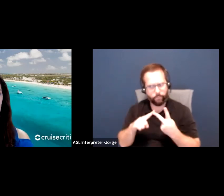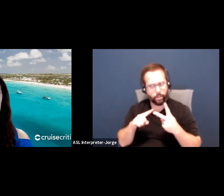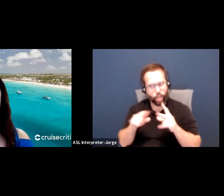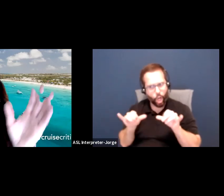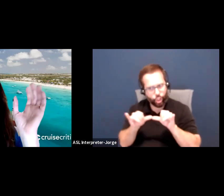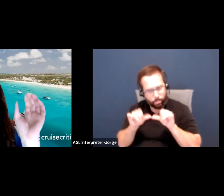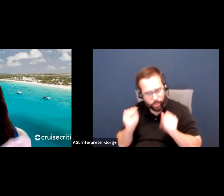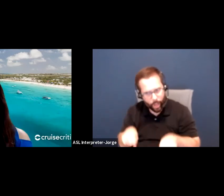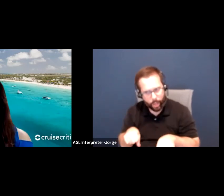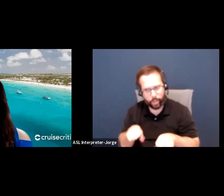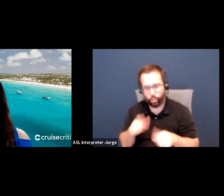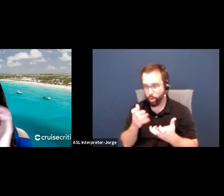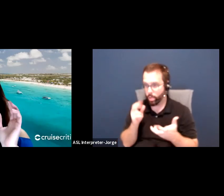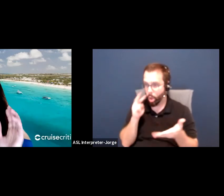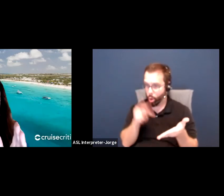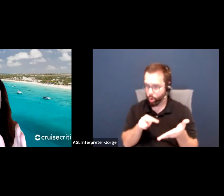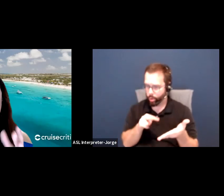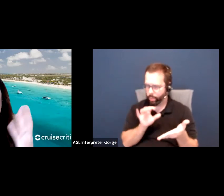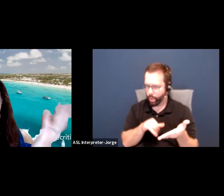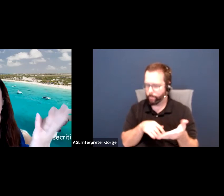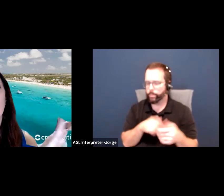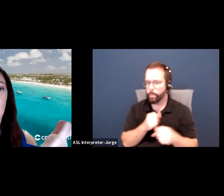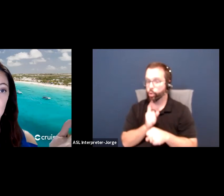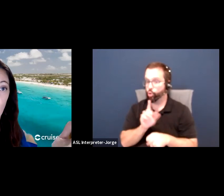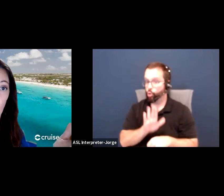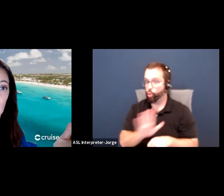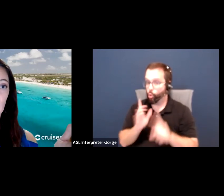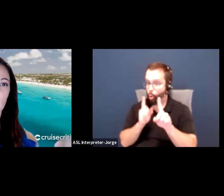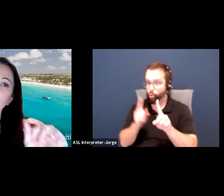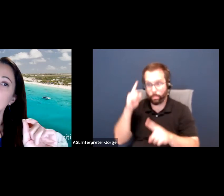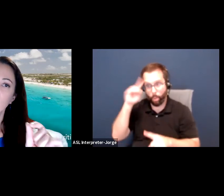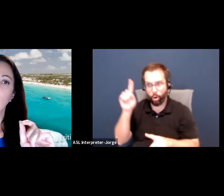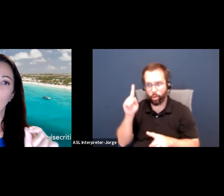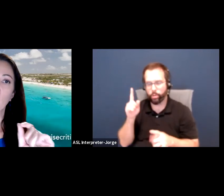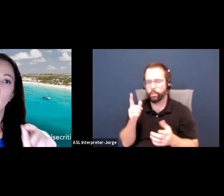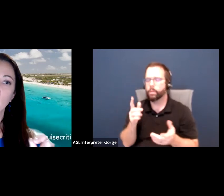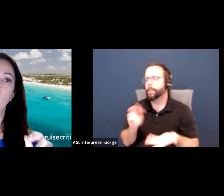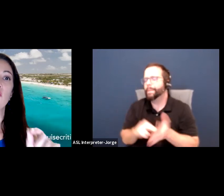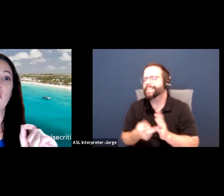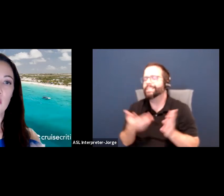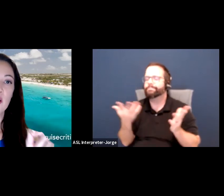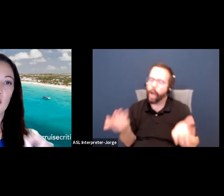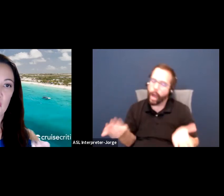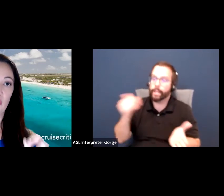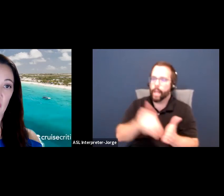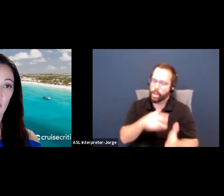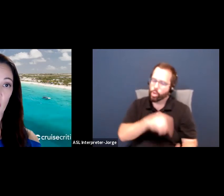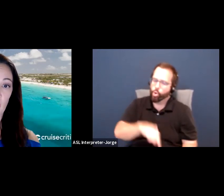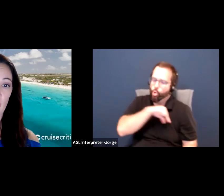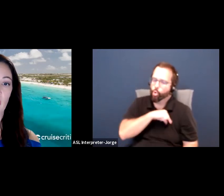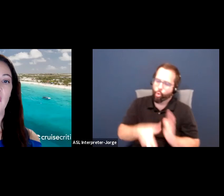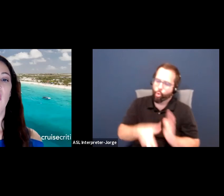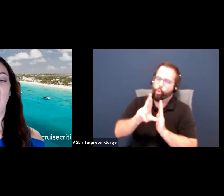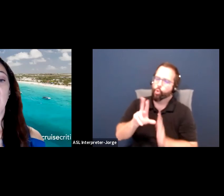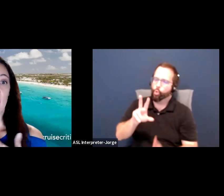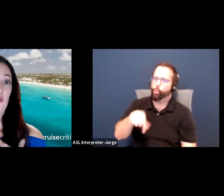those, right? And you want to make sure that your goals are smart. It's qualifying the goals again. It's making sure that our goals are good goals that we can be successful